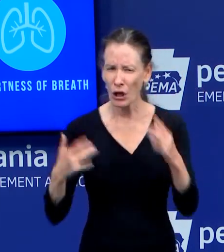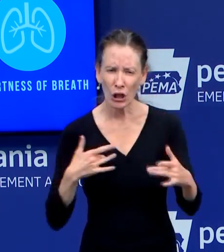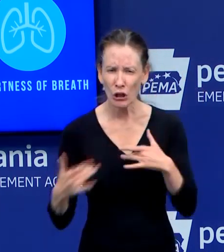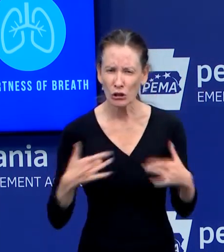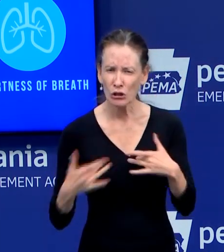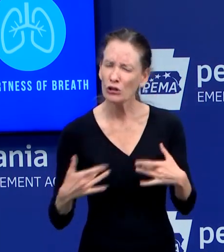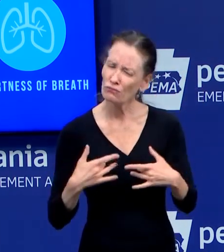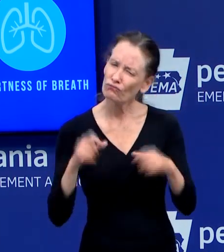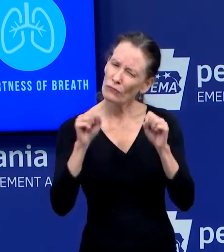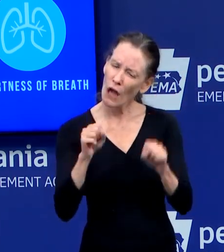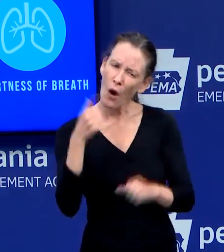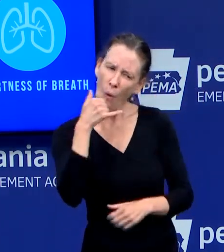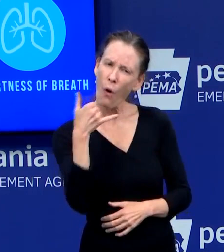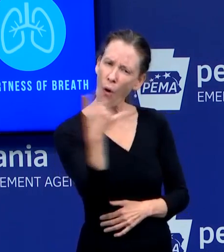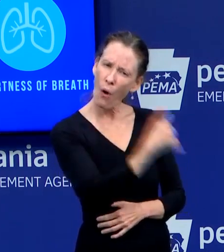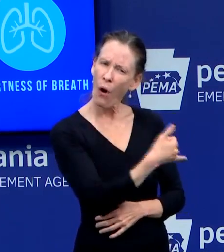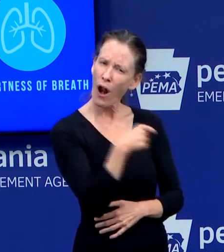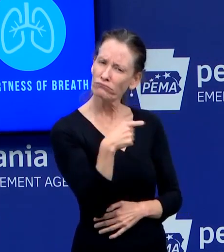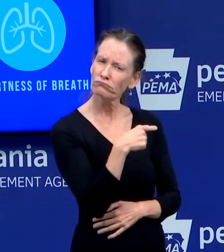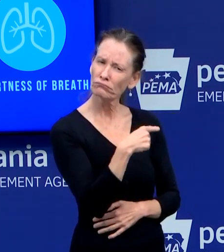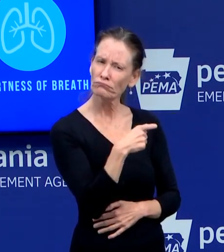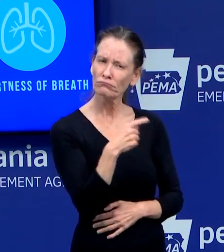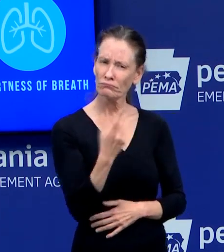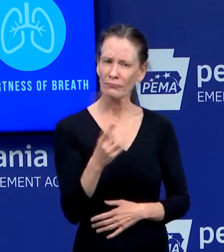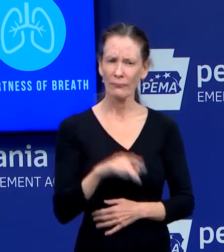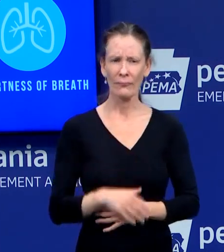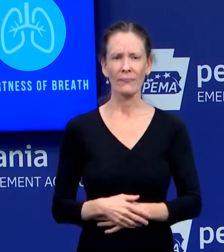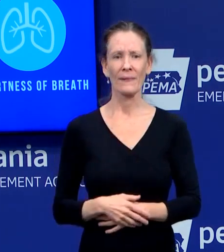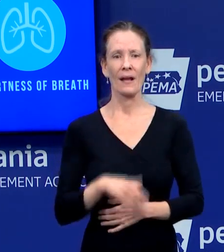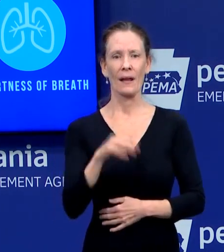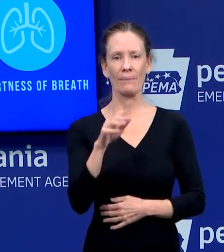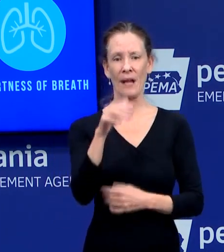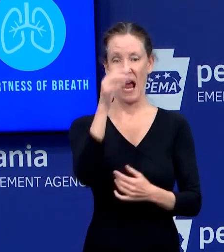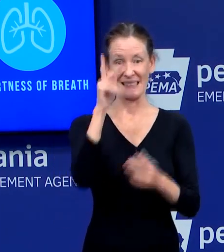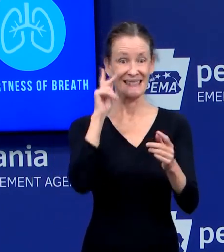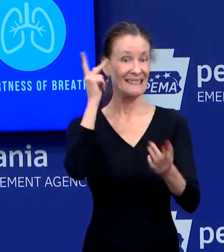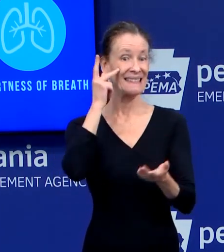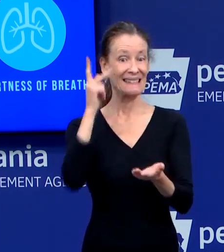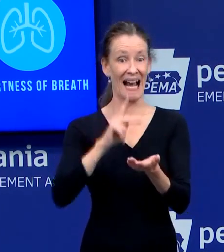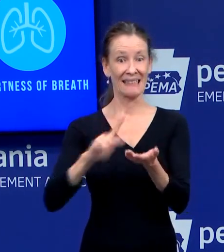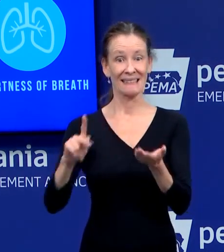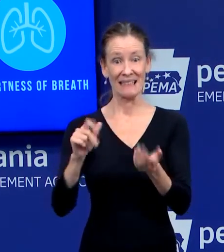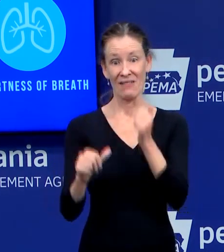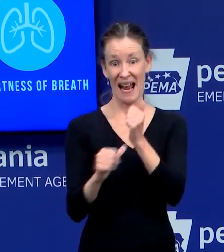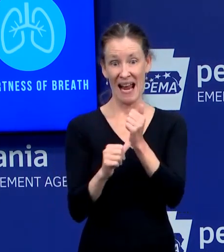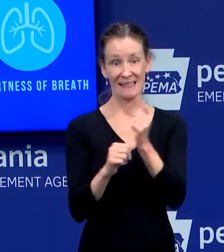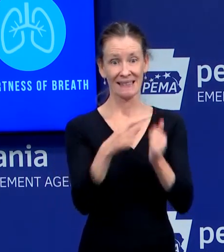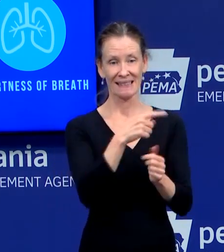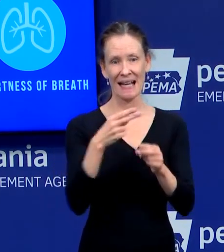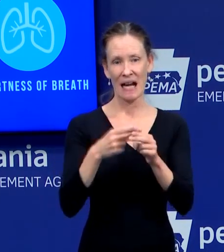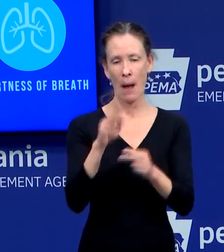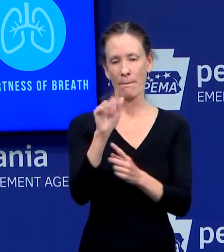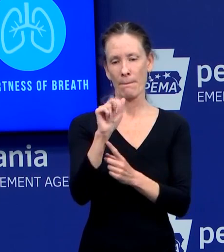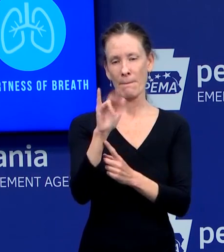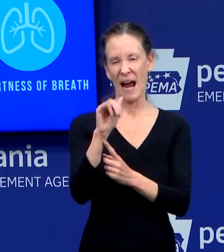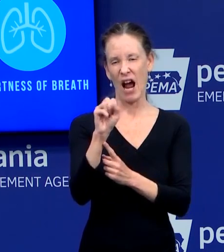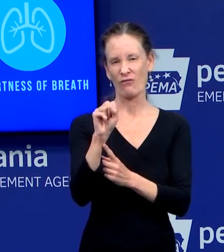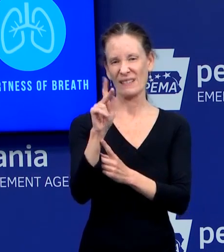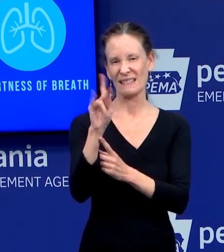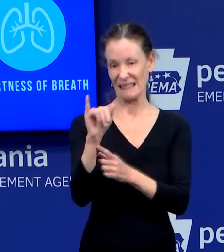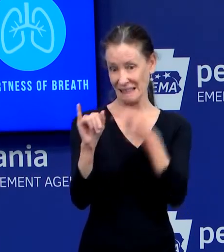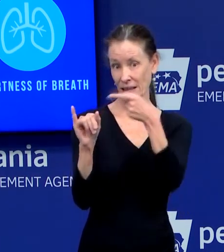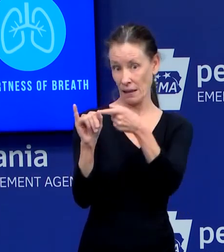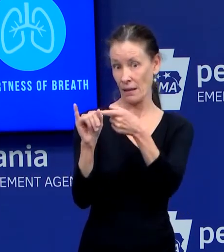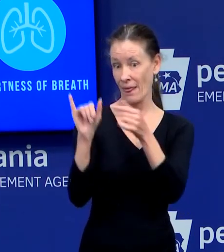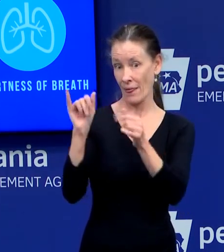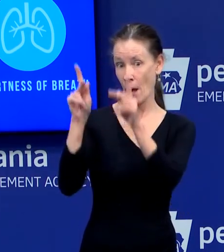uh, Deputy Secretary Barashansky and our, and Dylan Ferguson, our EMS director. So we'll work through that with EMS companies. So call us, we'll help them.